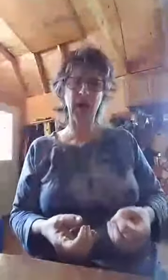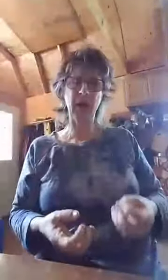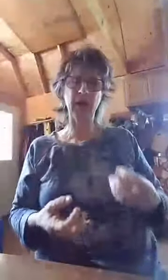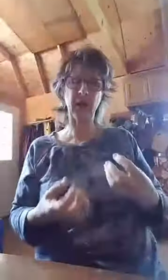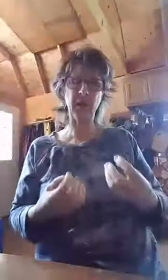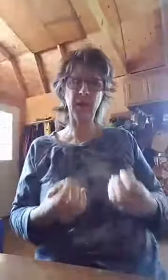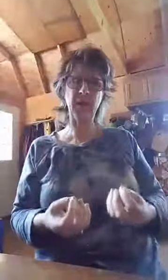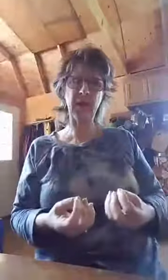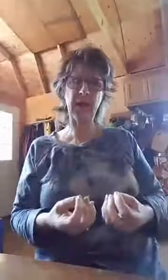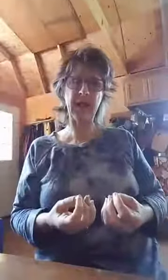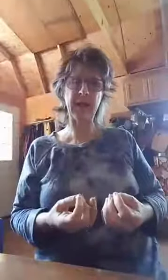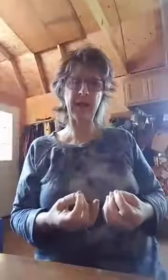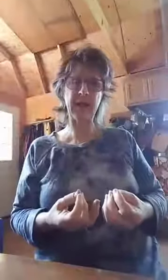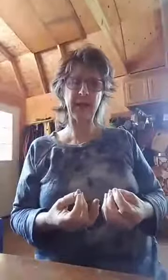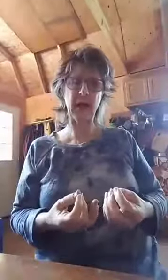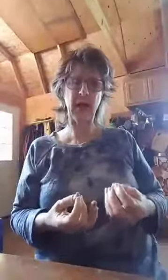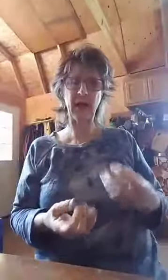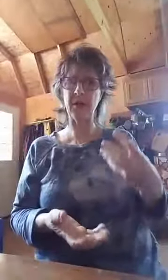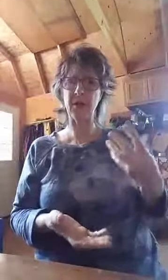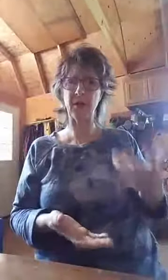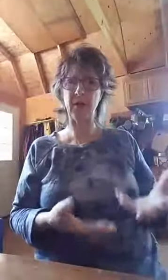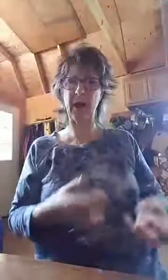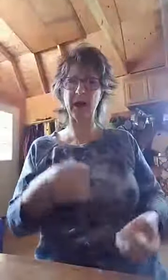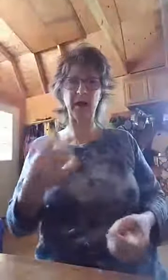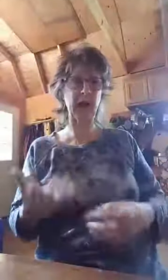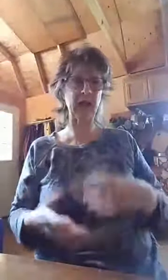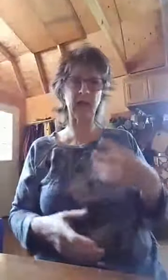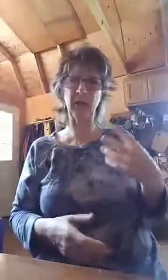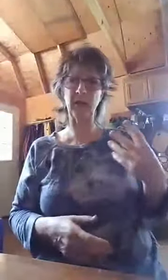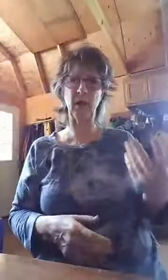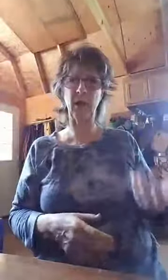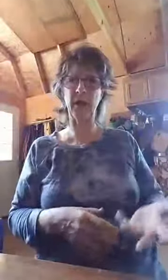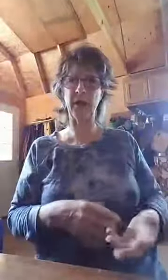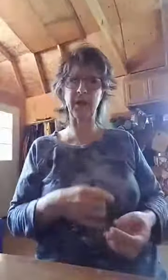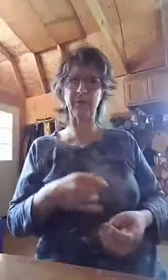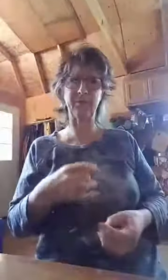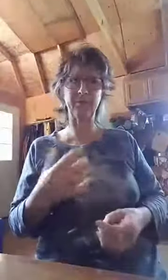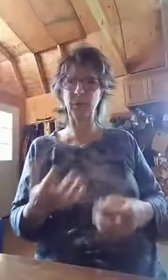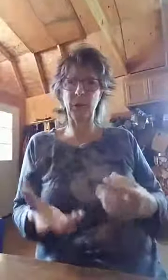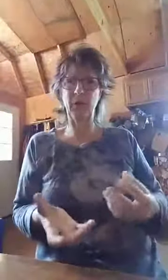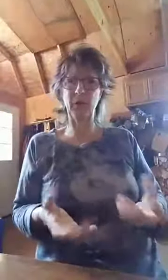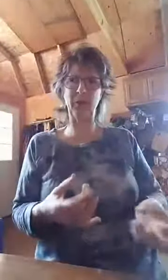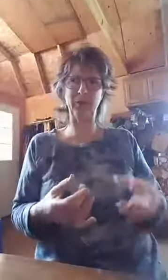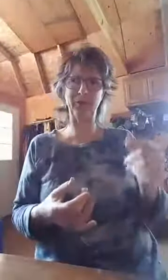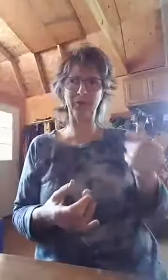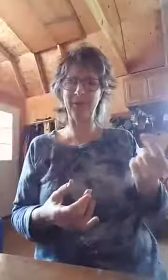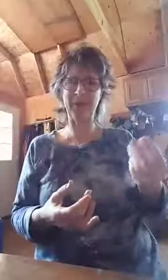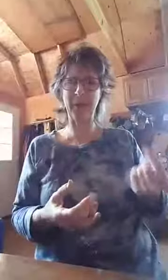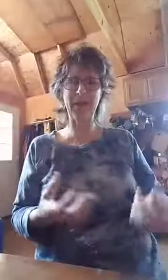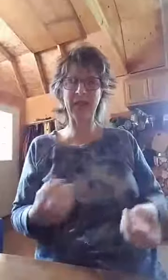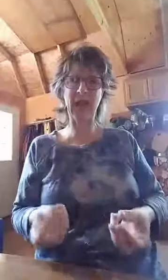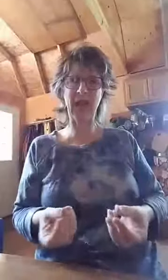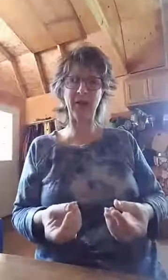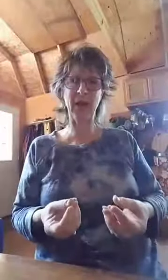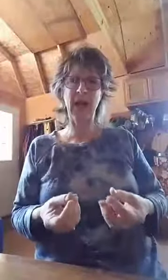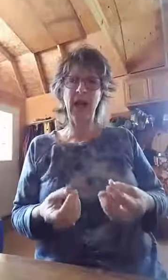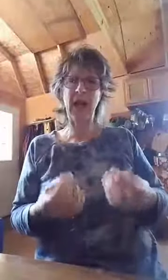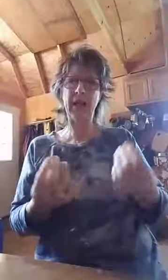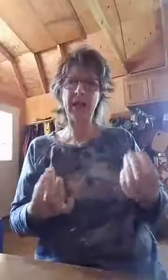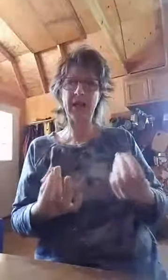the communion is I use bread, cracker, water, whatever substance I have. And I say,